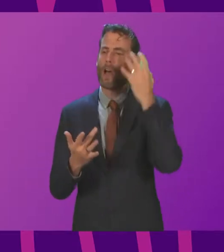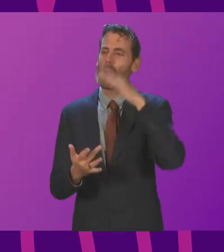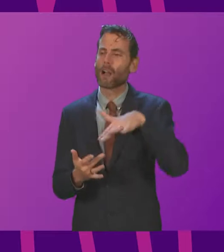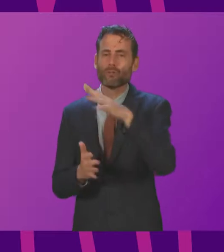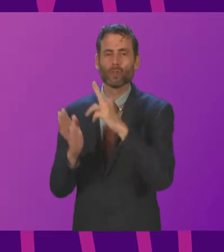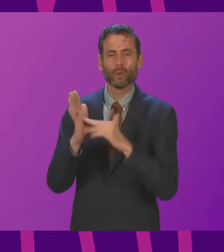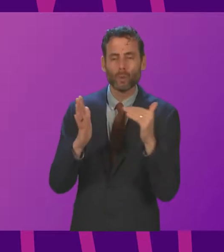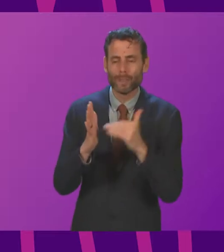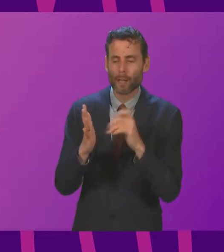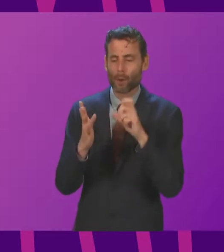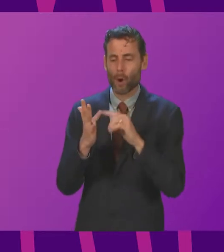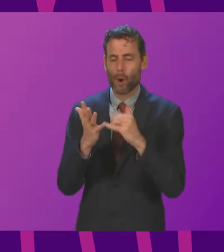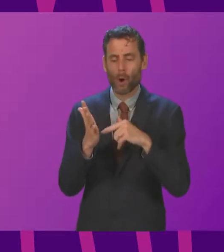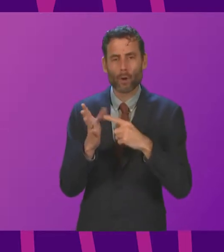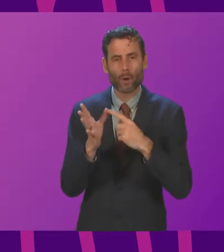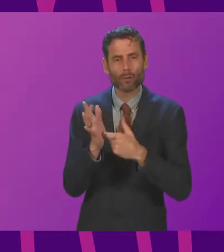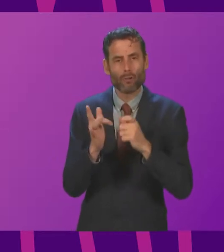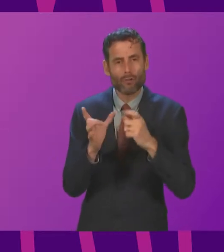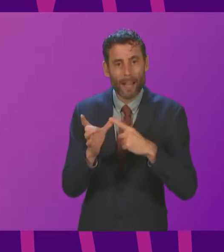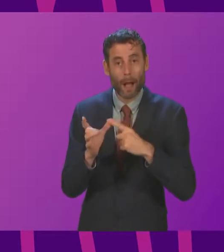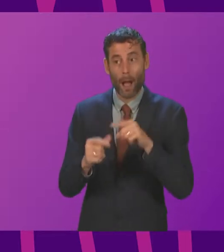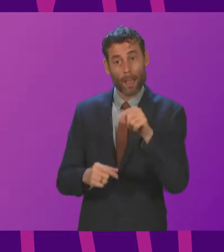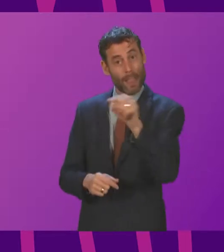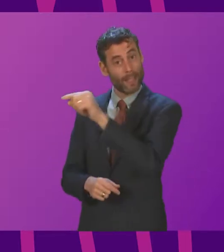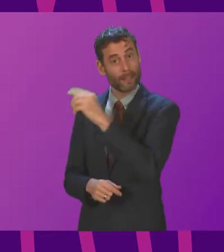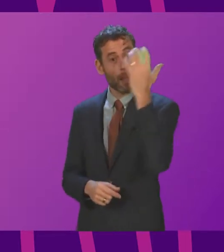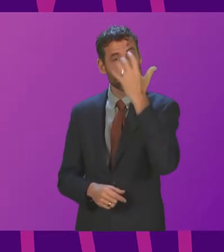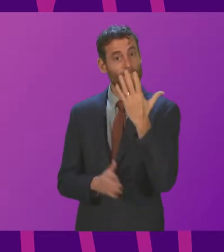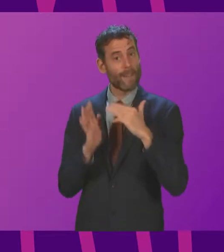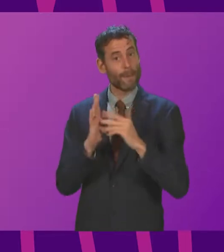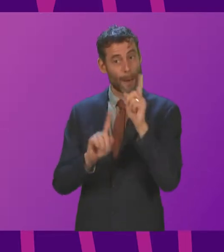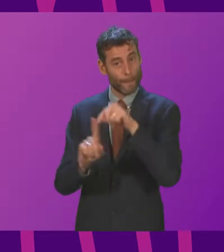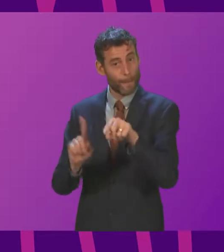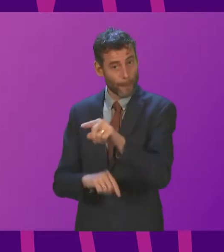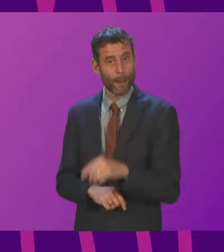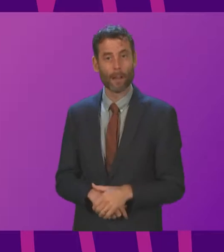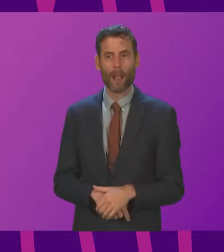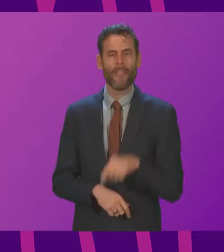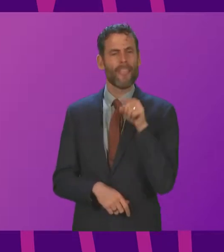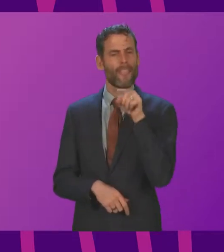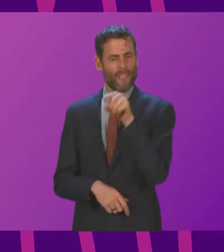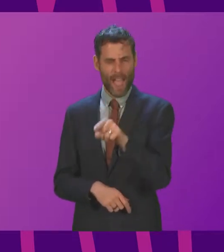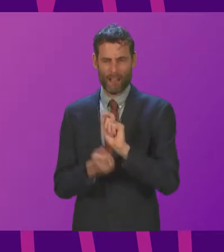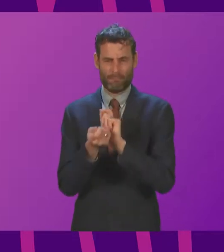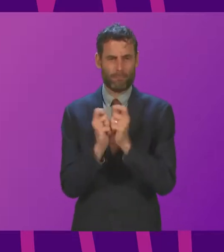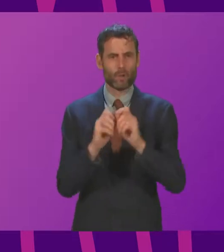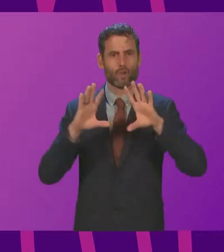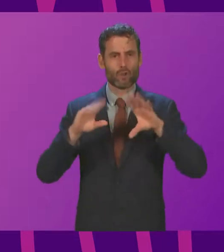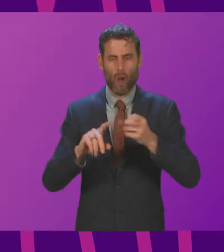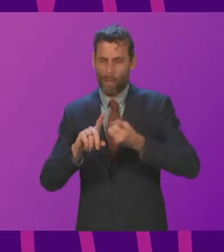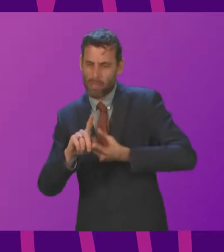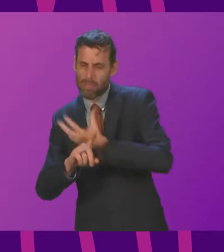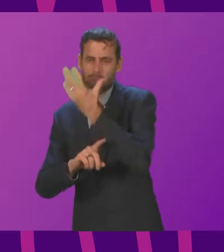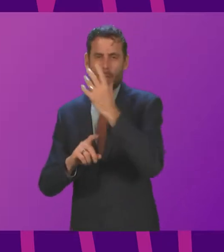moving on from the era of oil and gas. The case for independence rests on Scotland proudly joining them